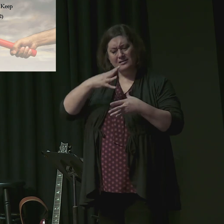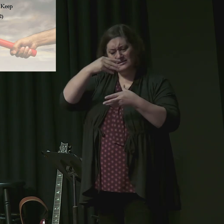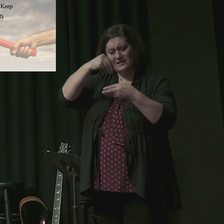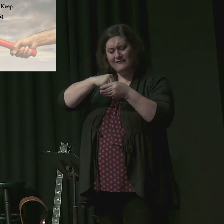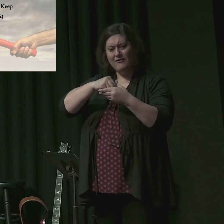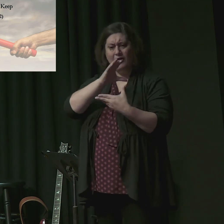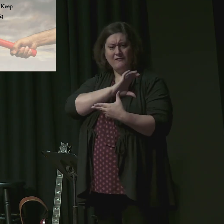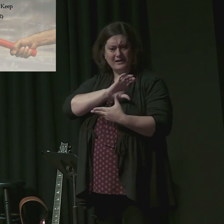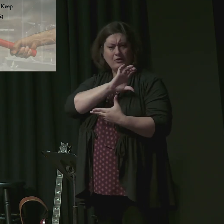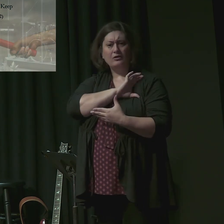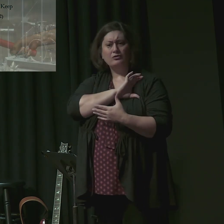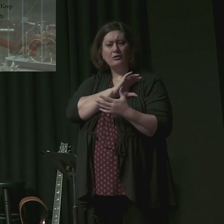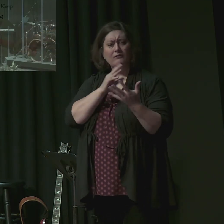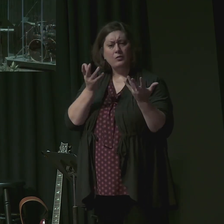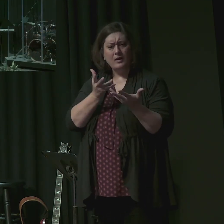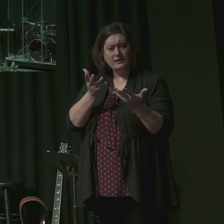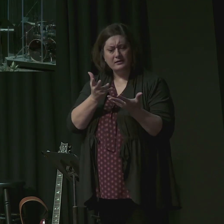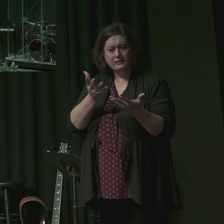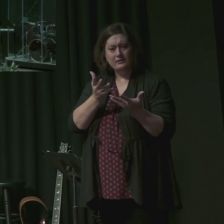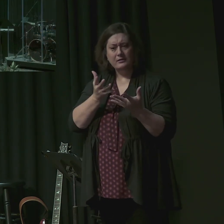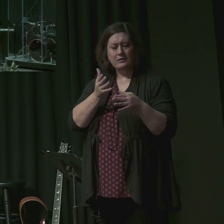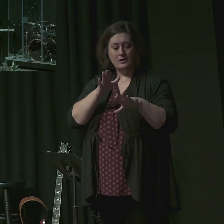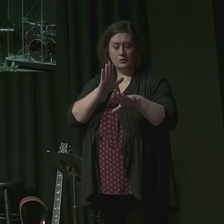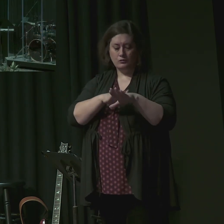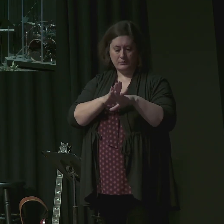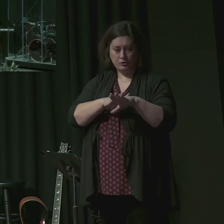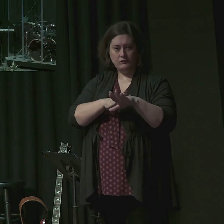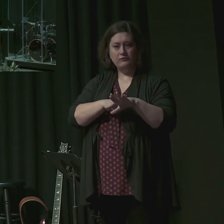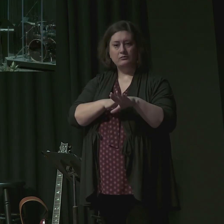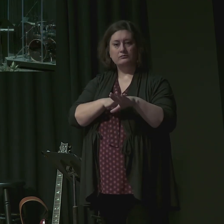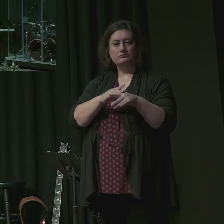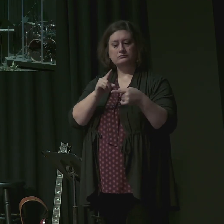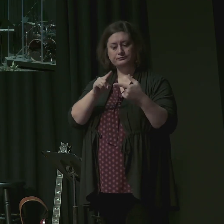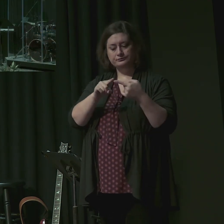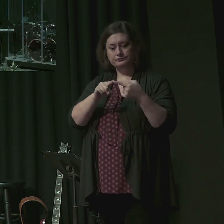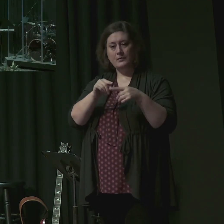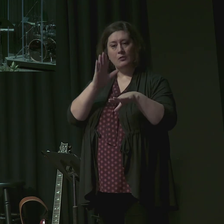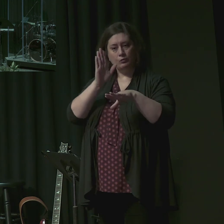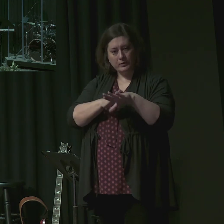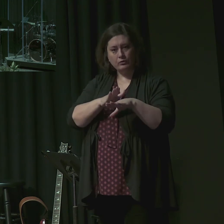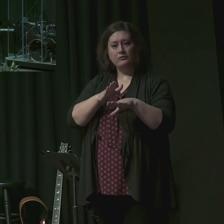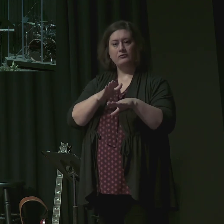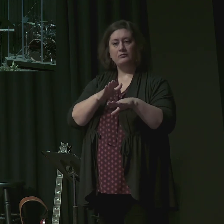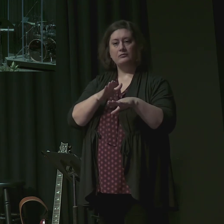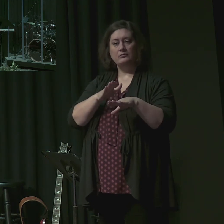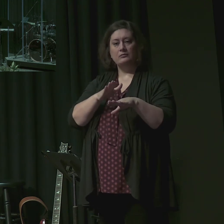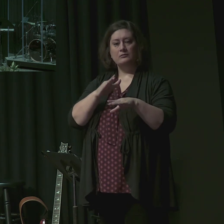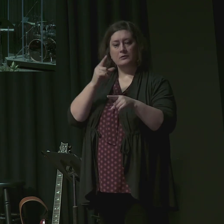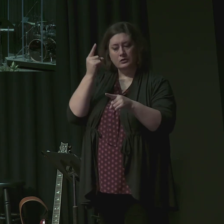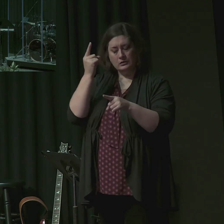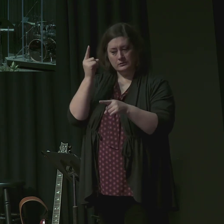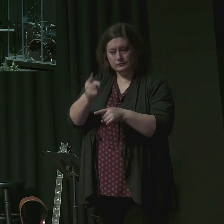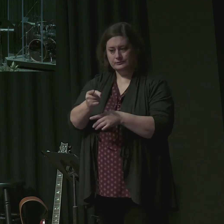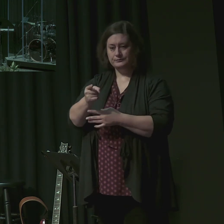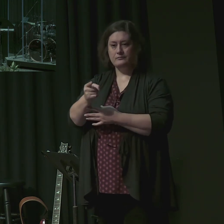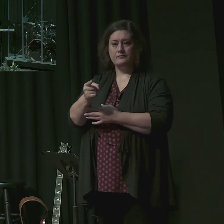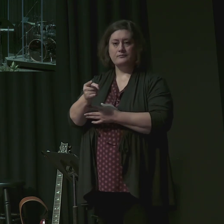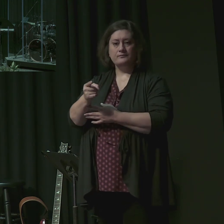words. Reproof. Our preaching is to expose and convict with authority and